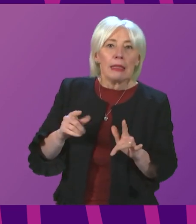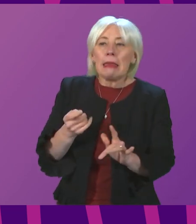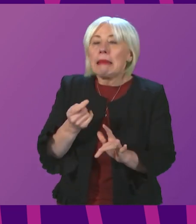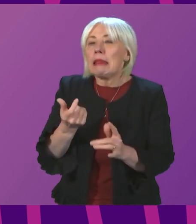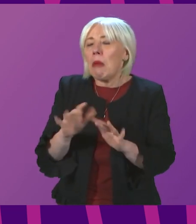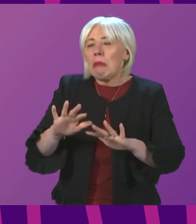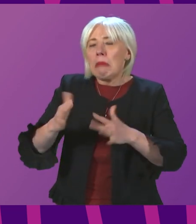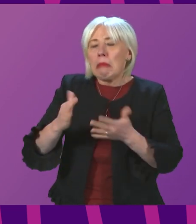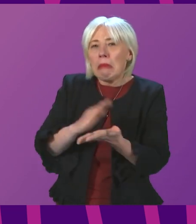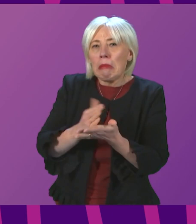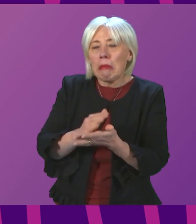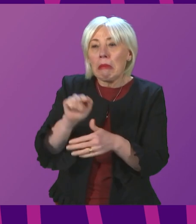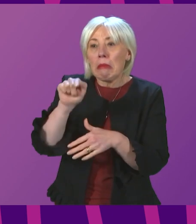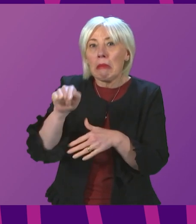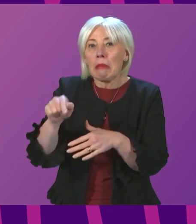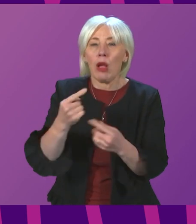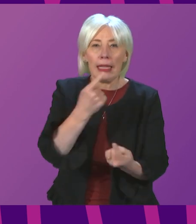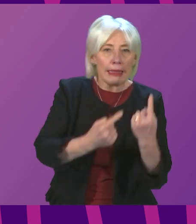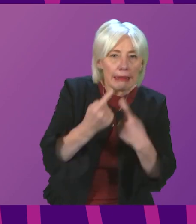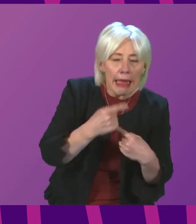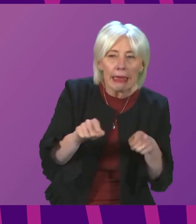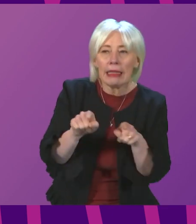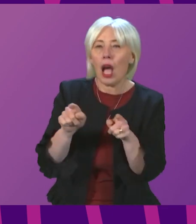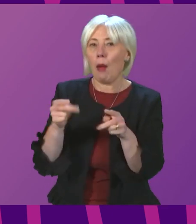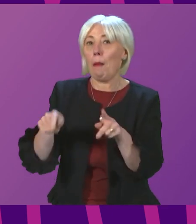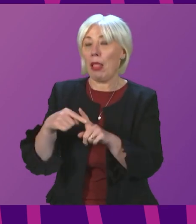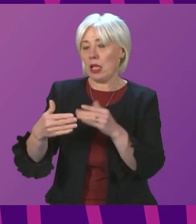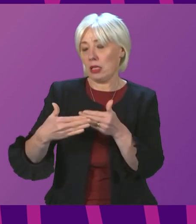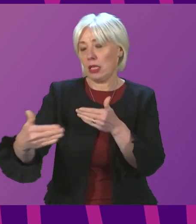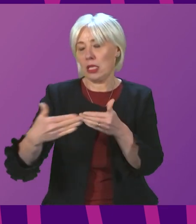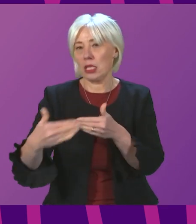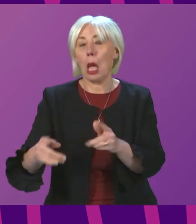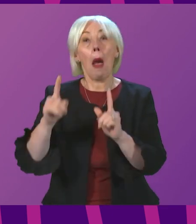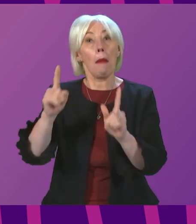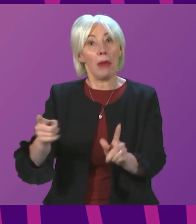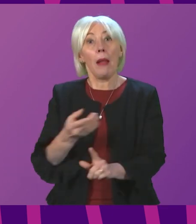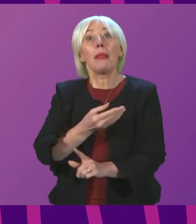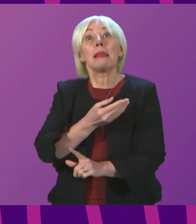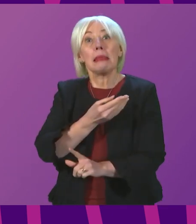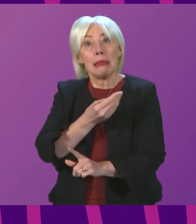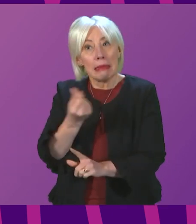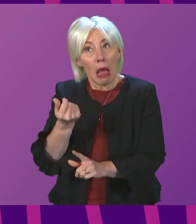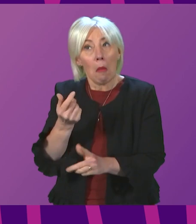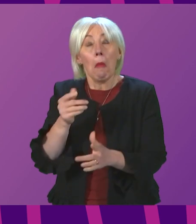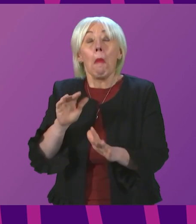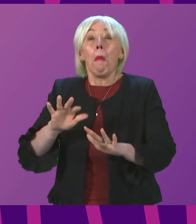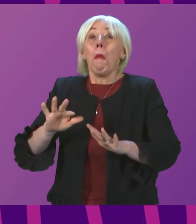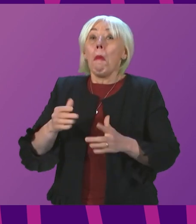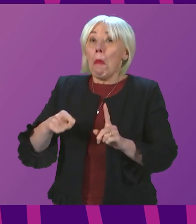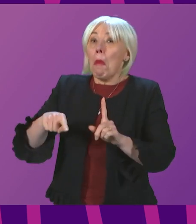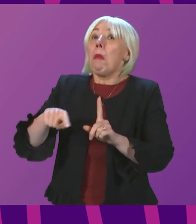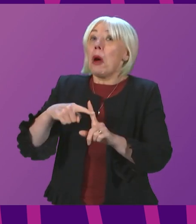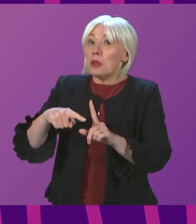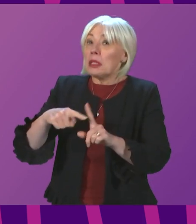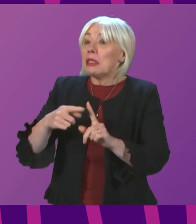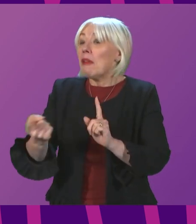do remain both in the data and in the immediate period ahead, there are nevertheless some grounds for cautious optimism that a